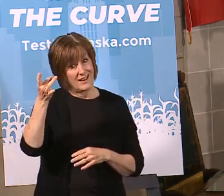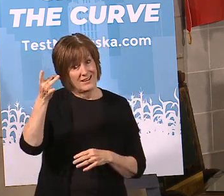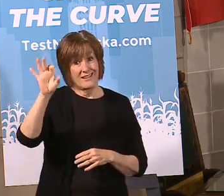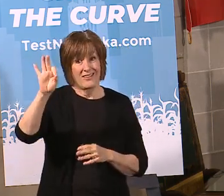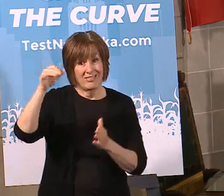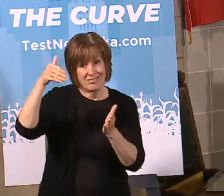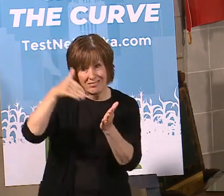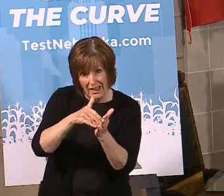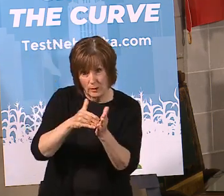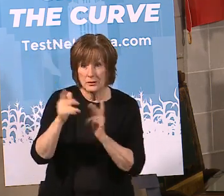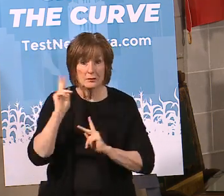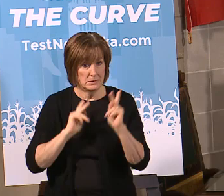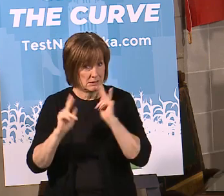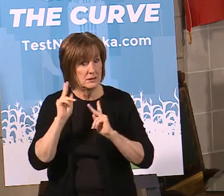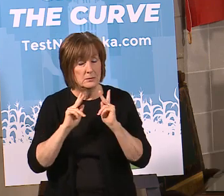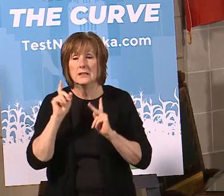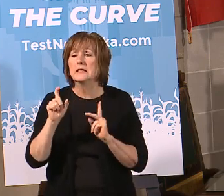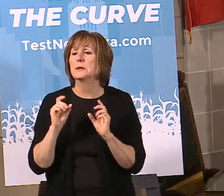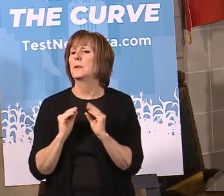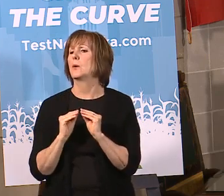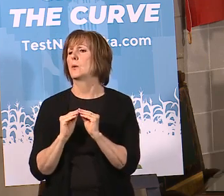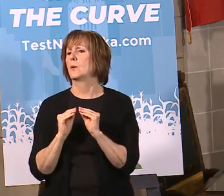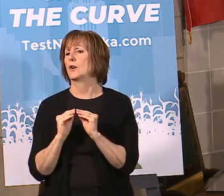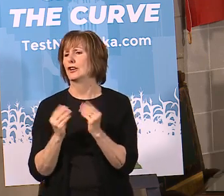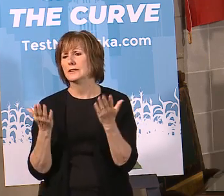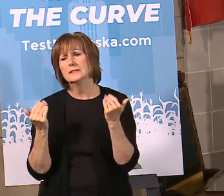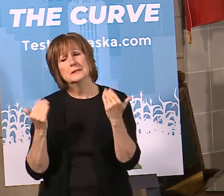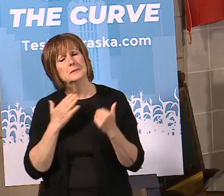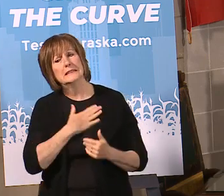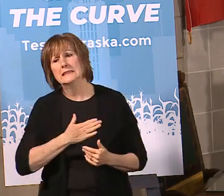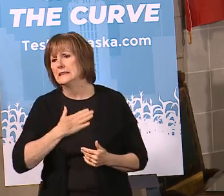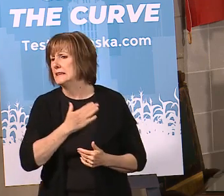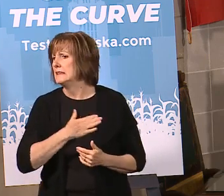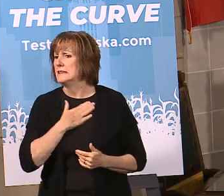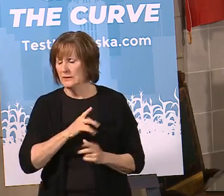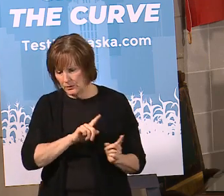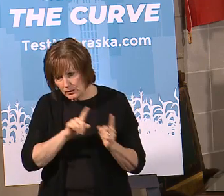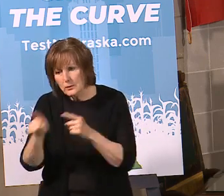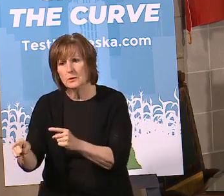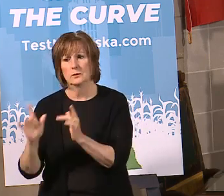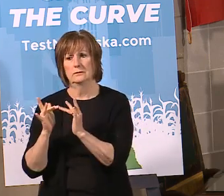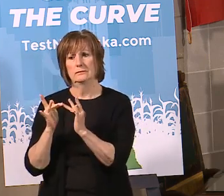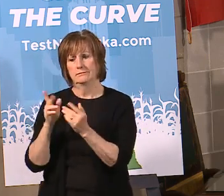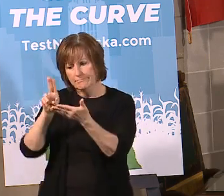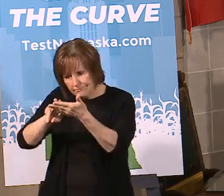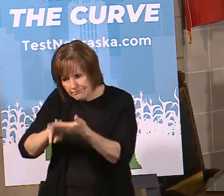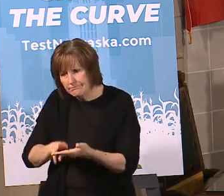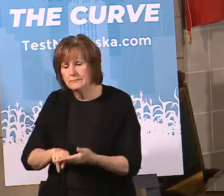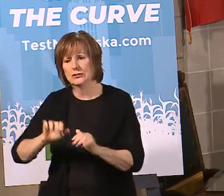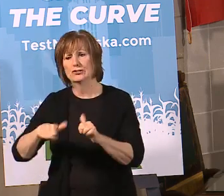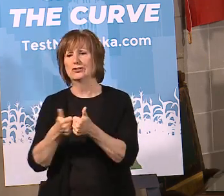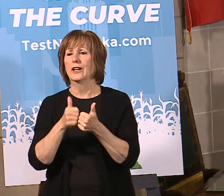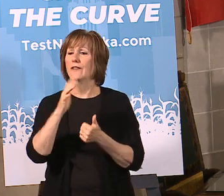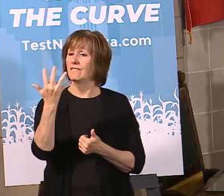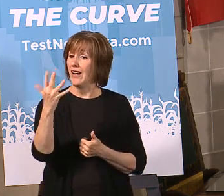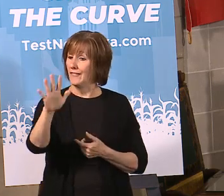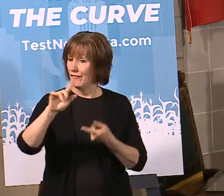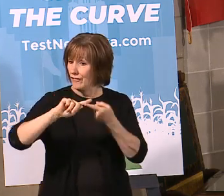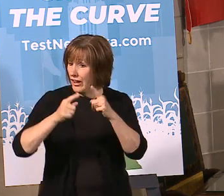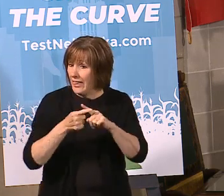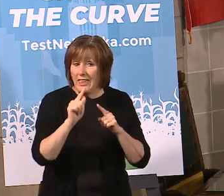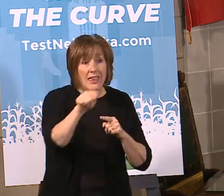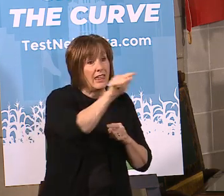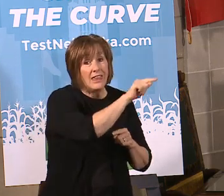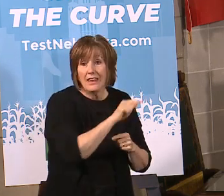people set up. We need more folks. We need more people to sign up. So please go sign up and then challenge five of your friends to sign up through